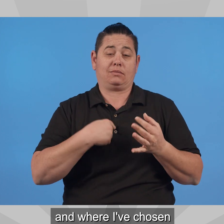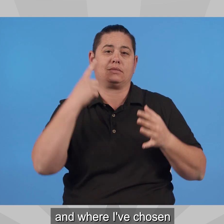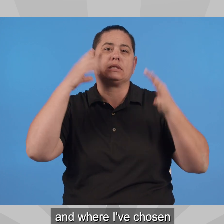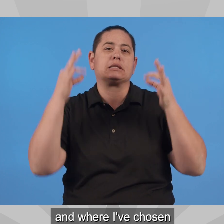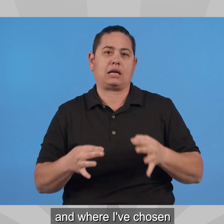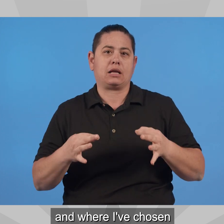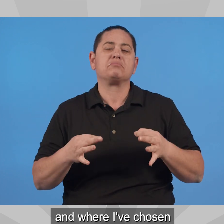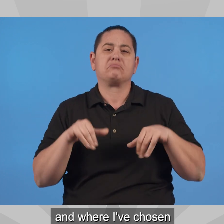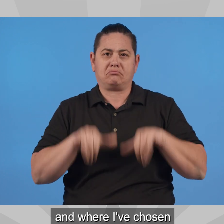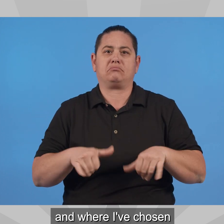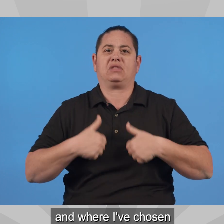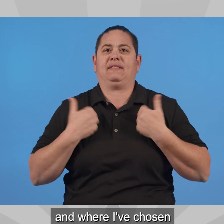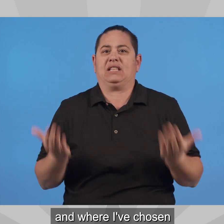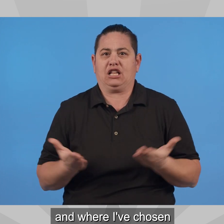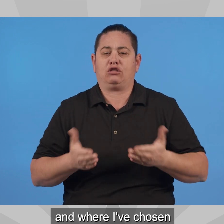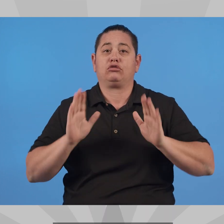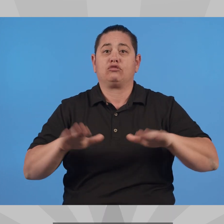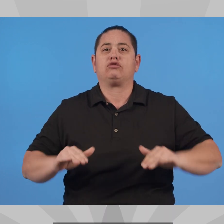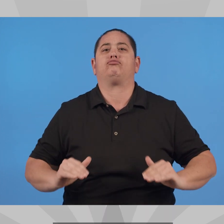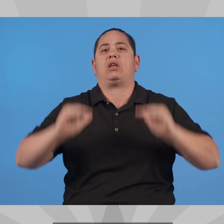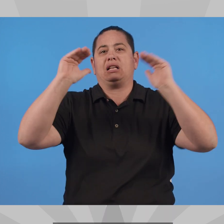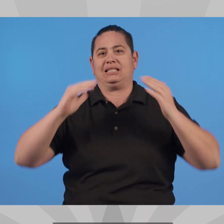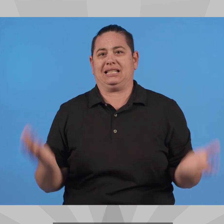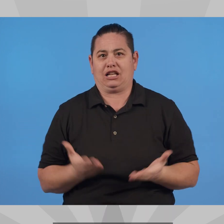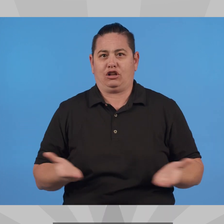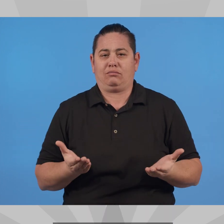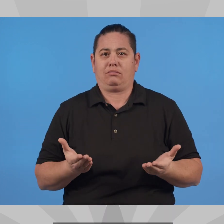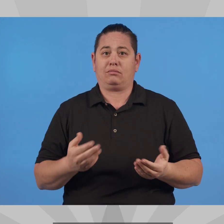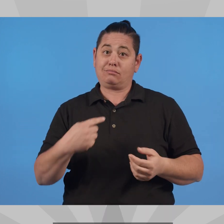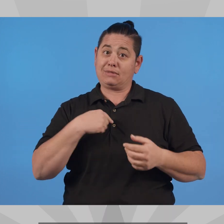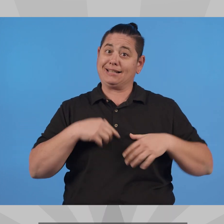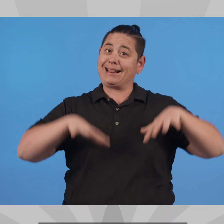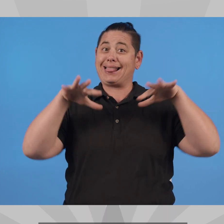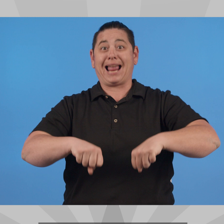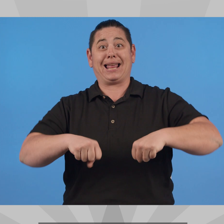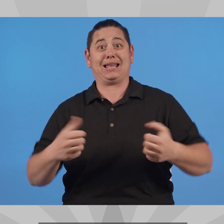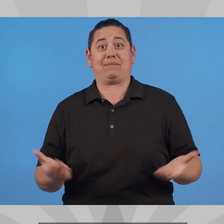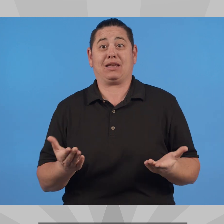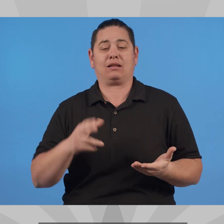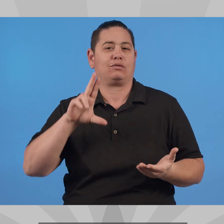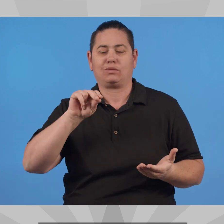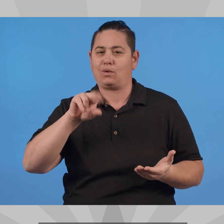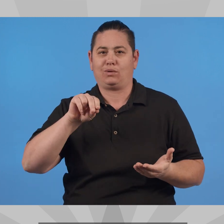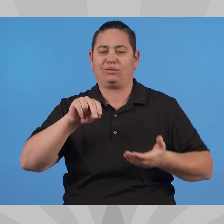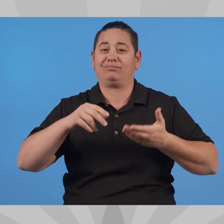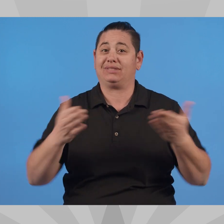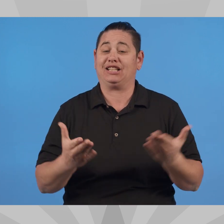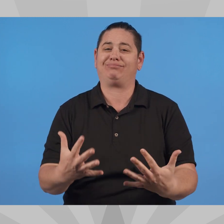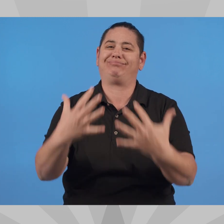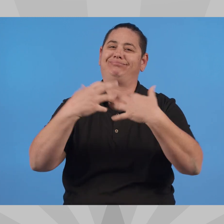I've chosen to raise my own family. It's not a place I claim. It's a place that claimed me.